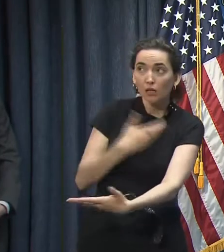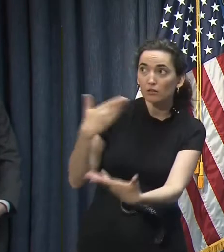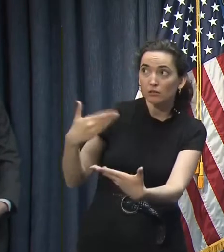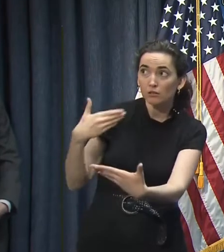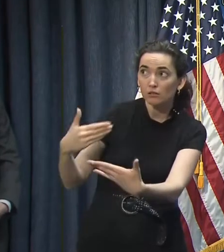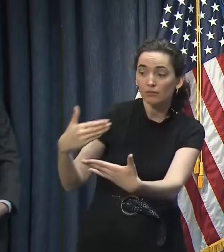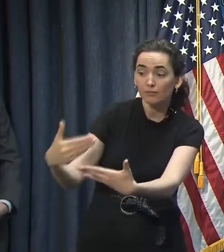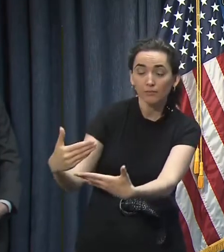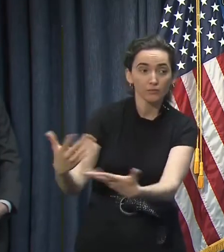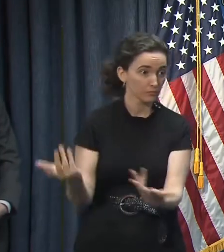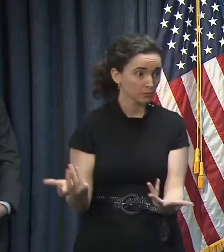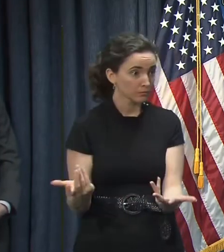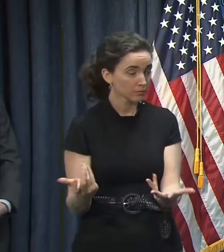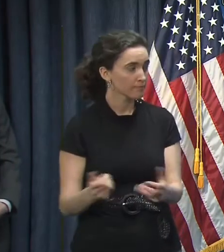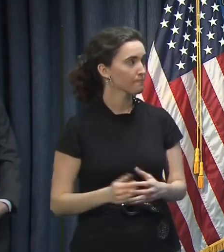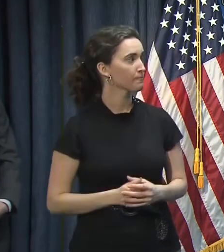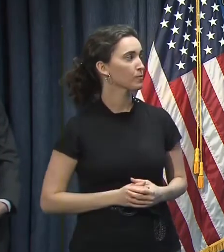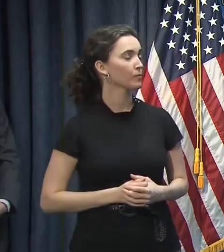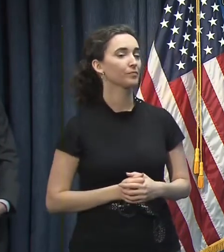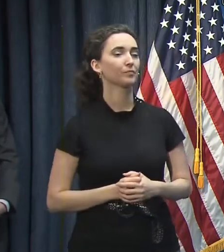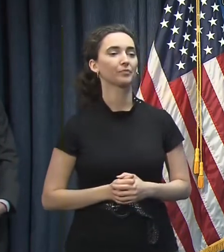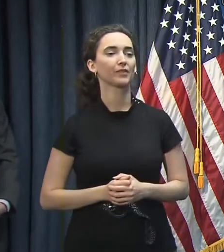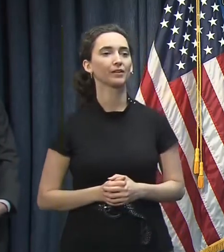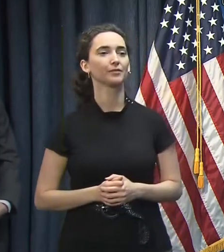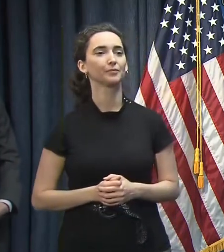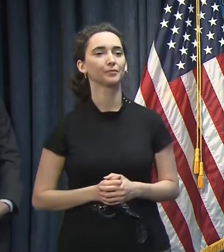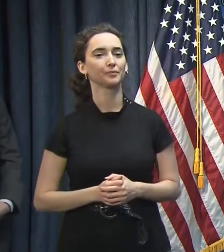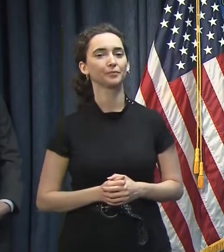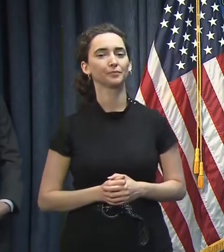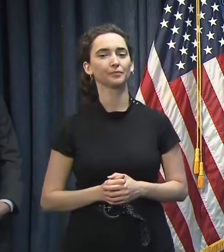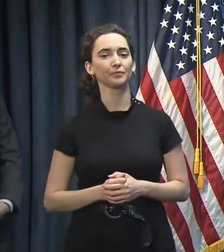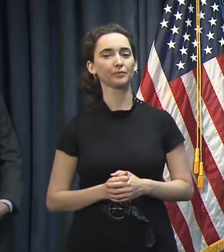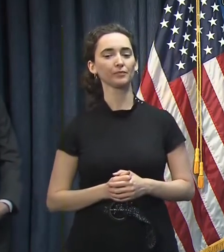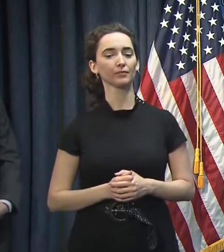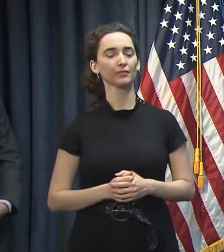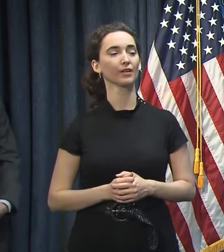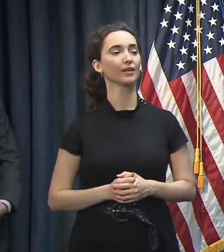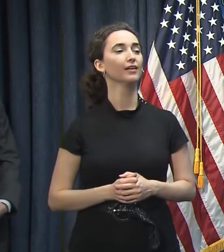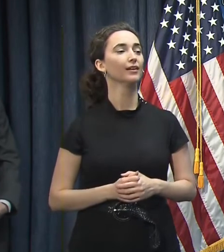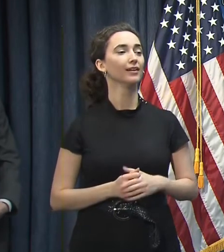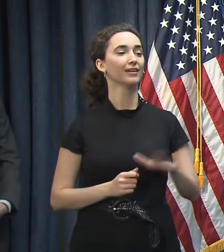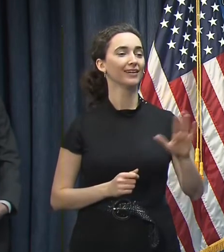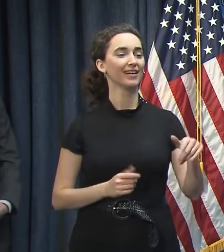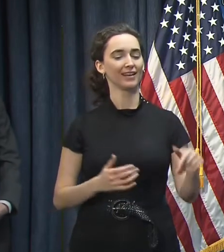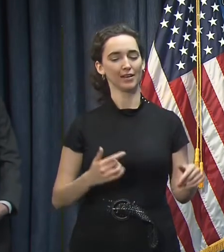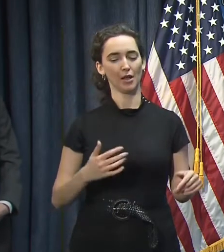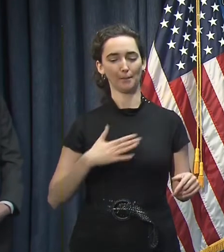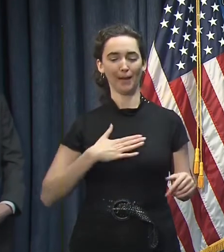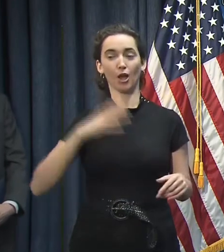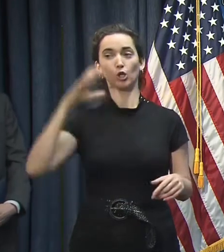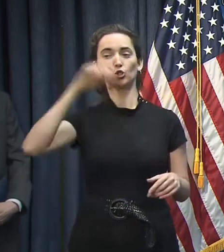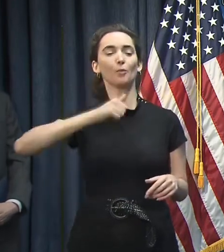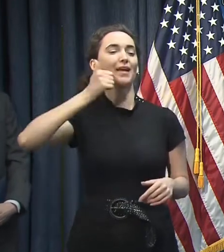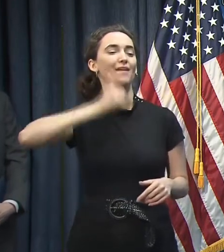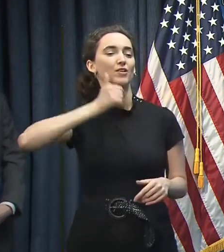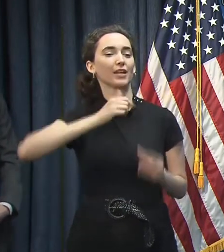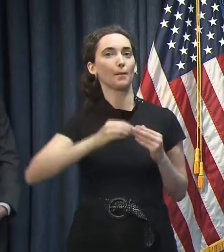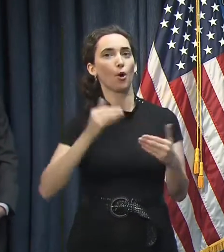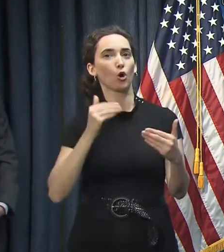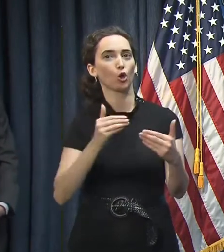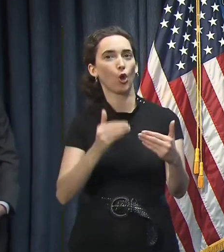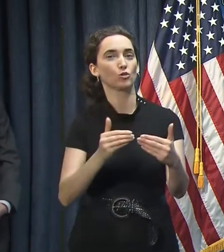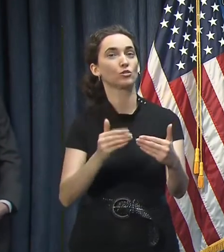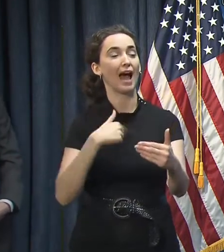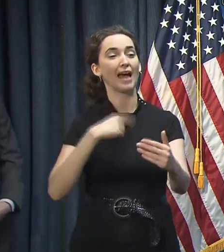You know, the working assumption that I have is that every day we're closer to a vaccine, because I think one's coming.